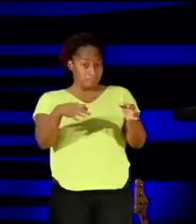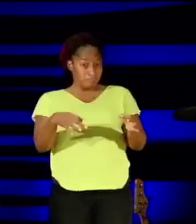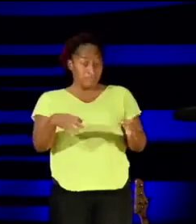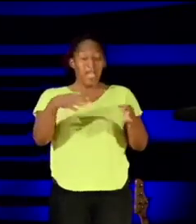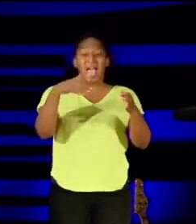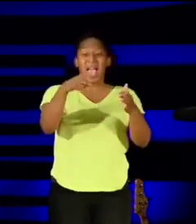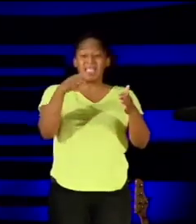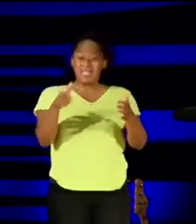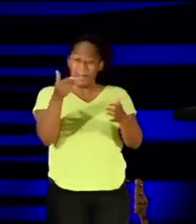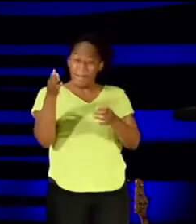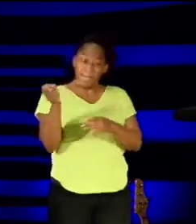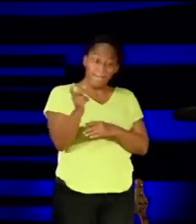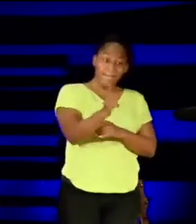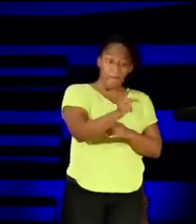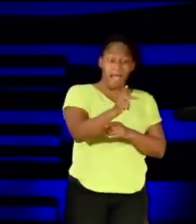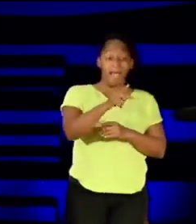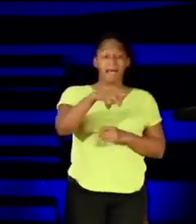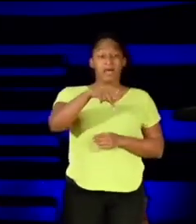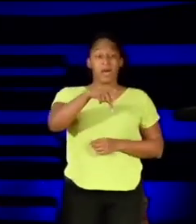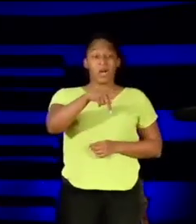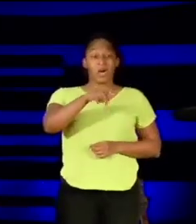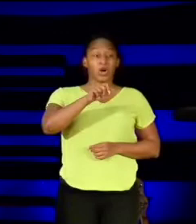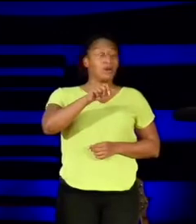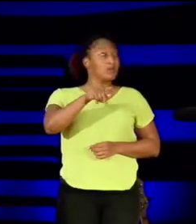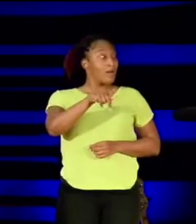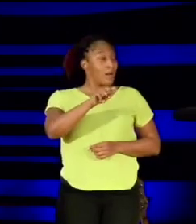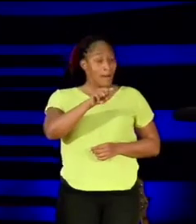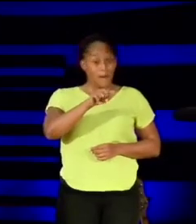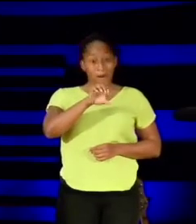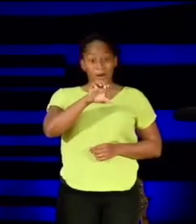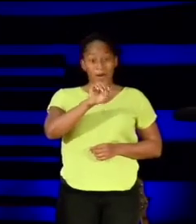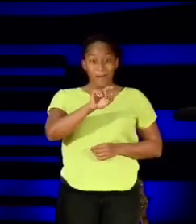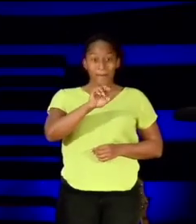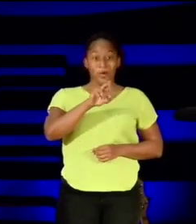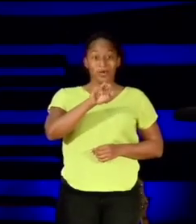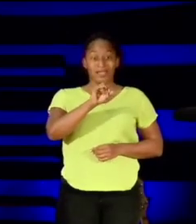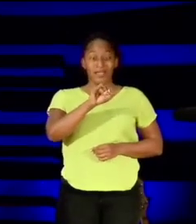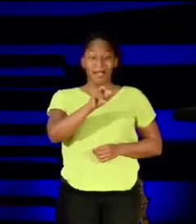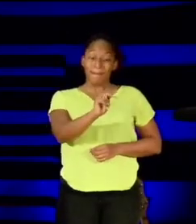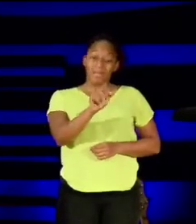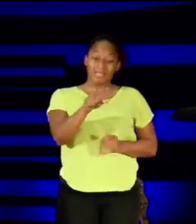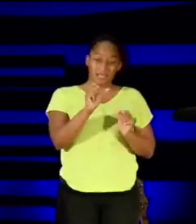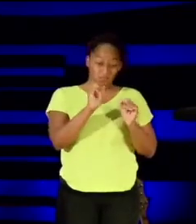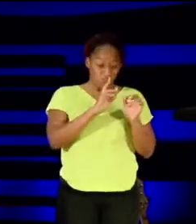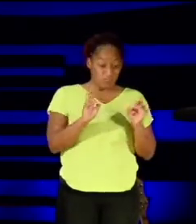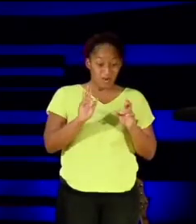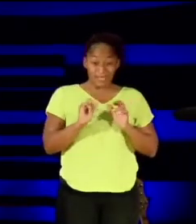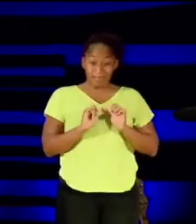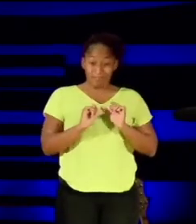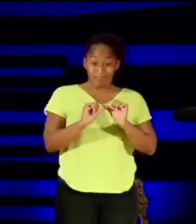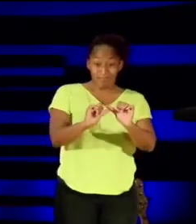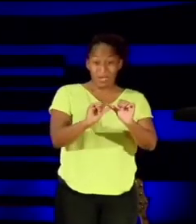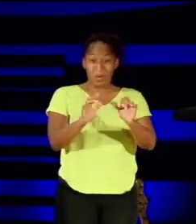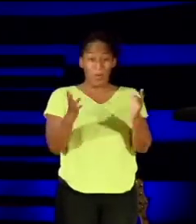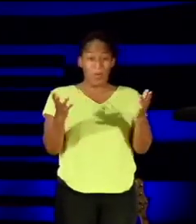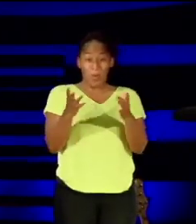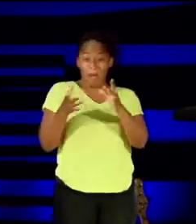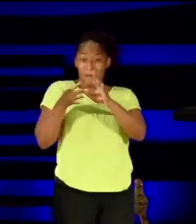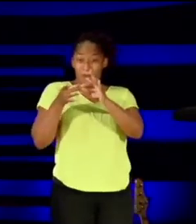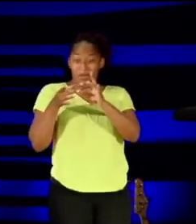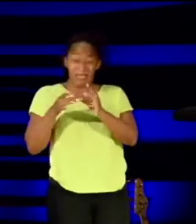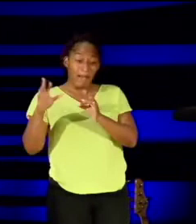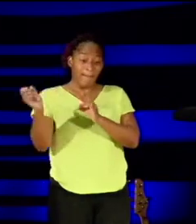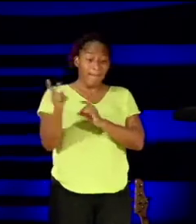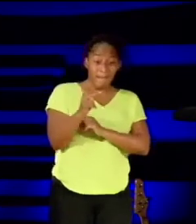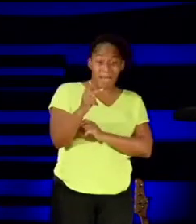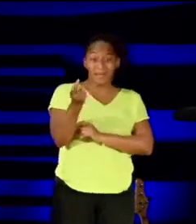miracles, and he's ready to continue the work that he had begun. He was back in the local synagogue on Sabbath days.